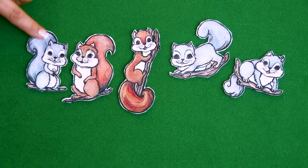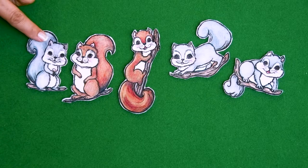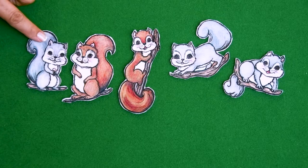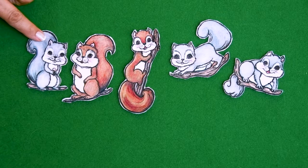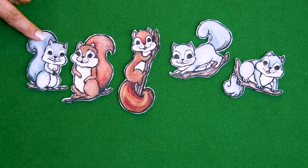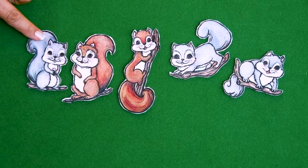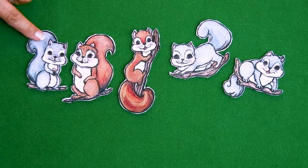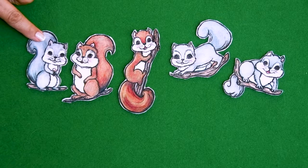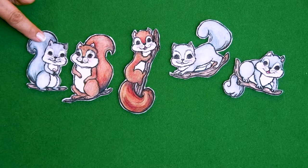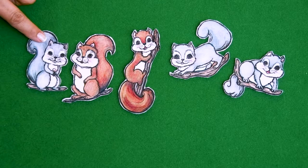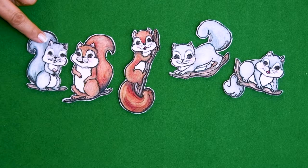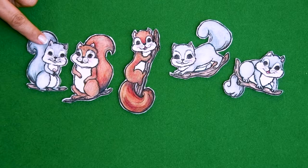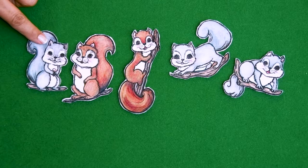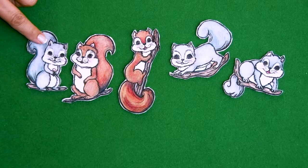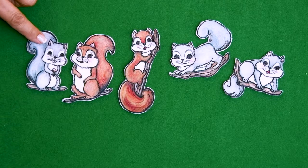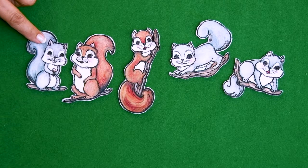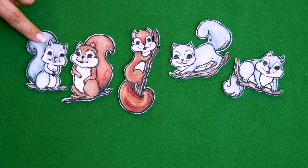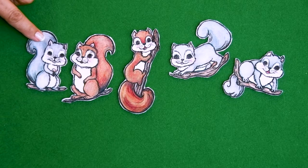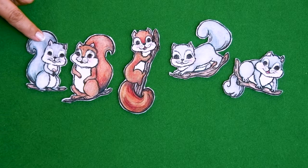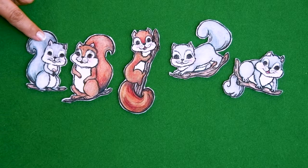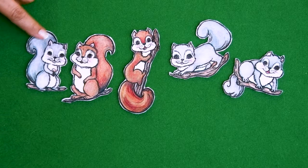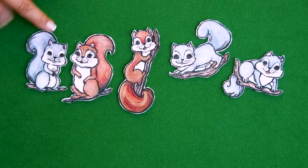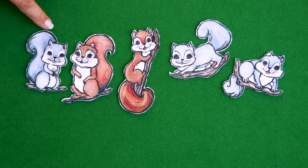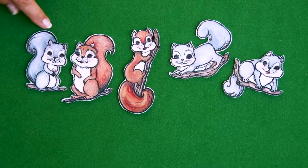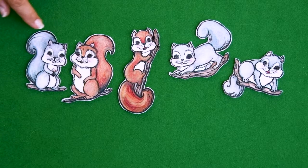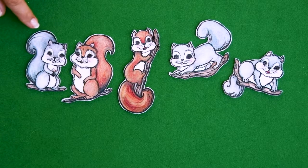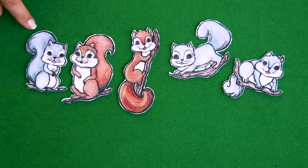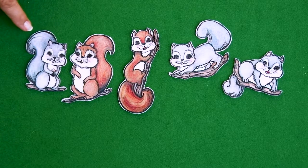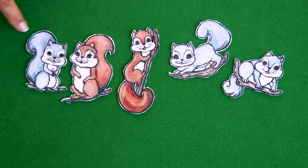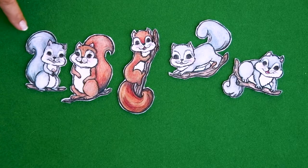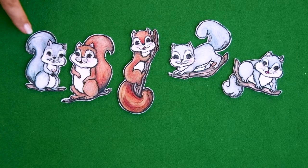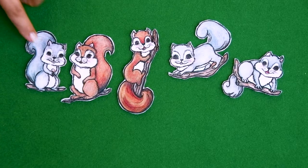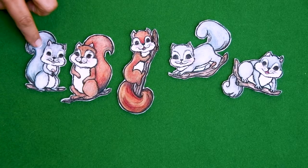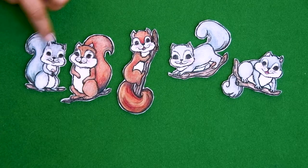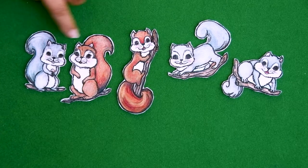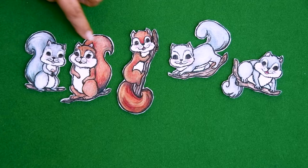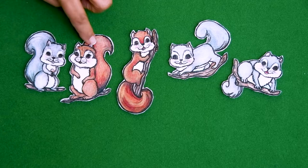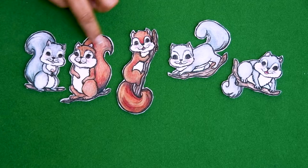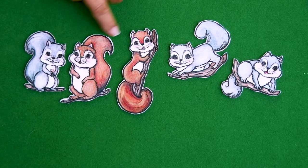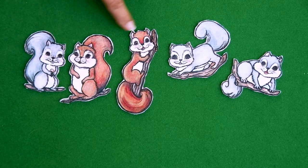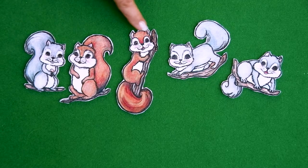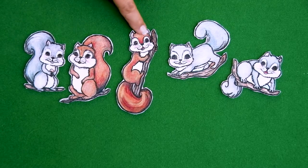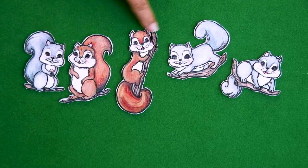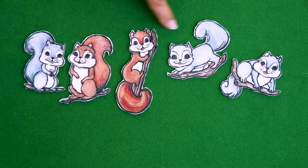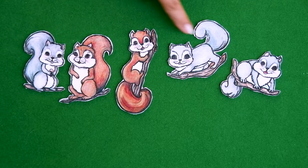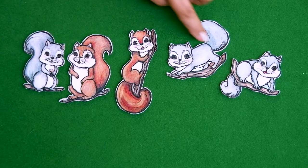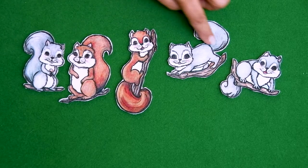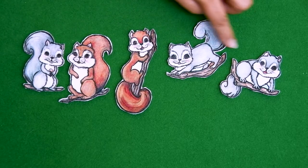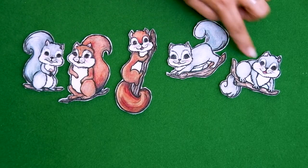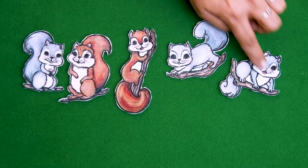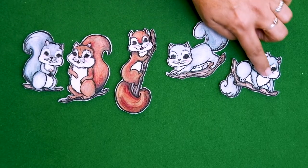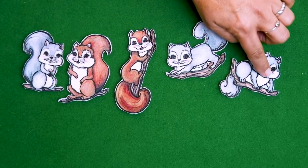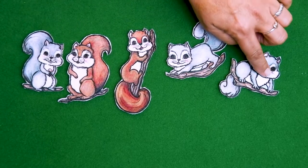five squirrels. Cinco ardillas. Let's count them. One, two, three, four, five.